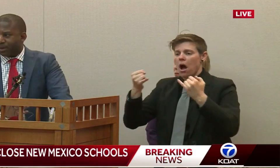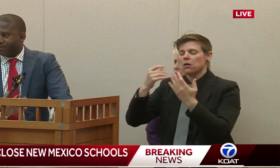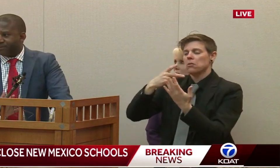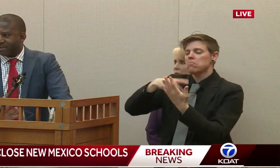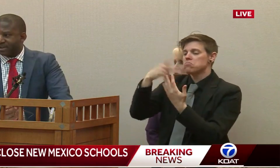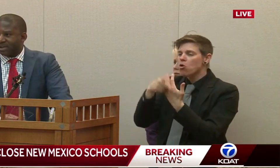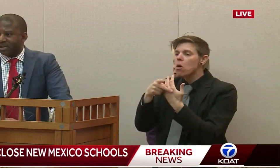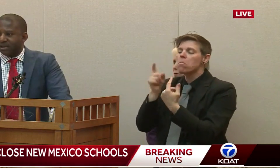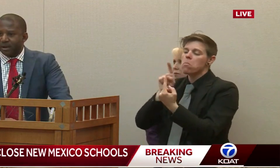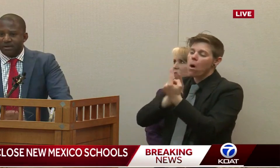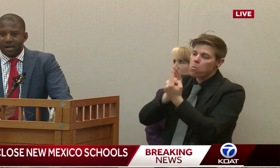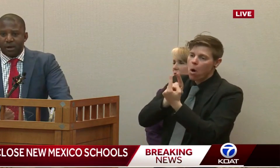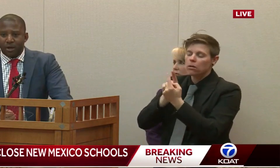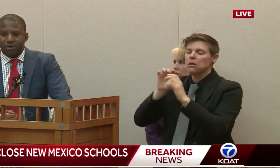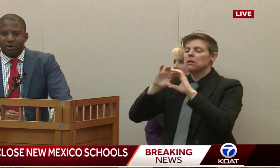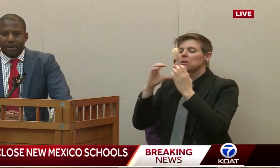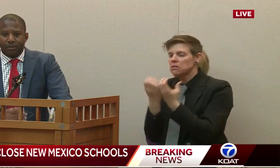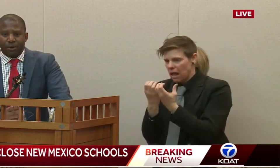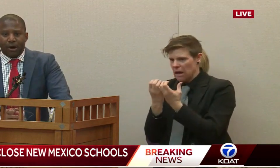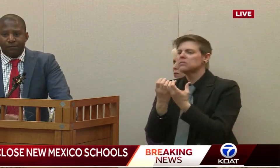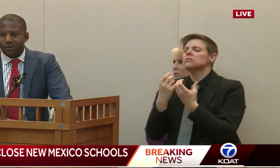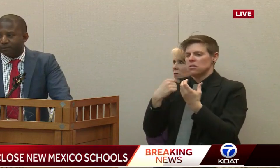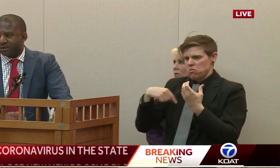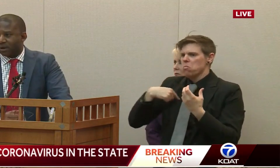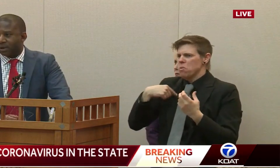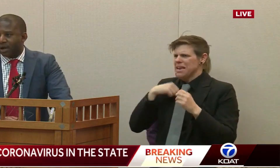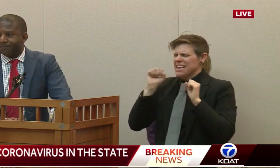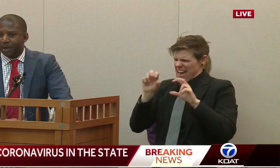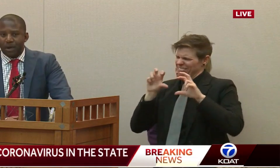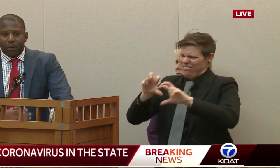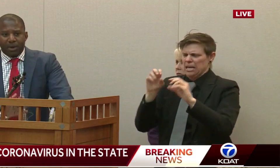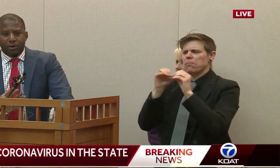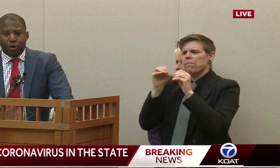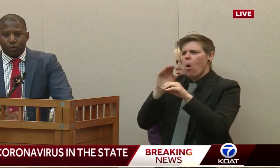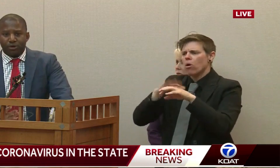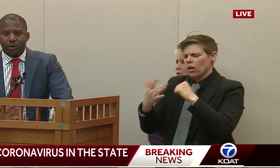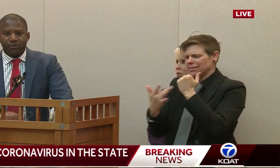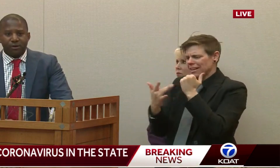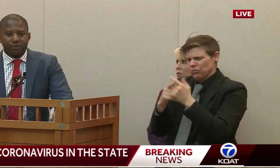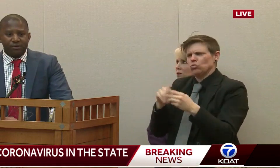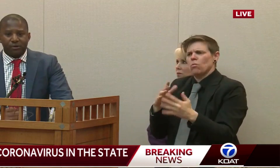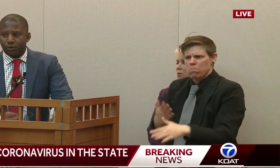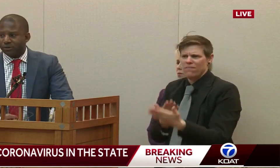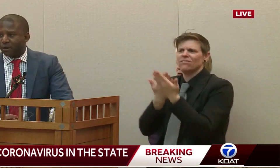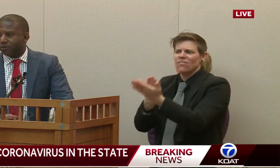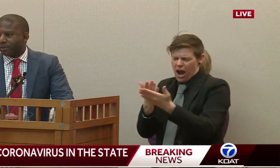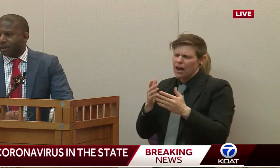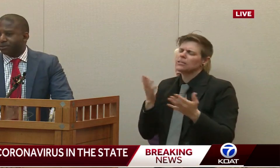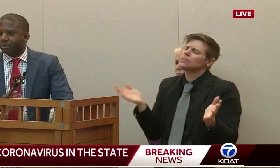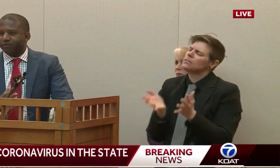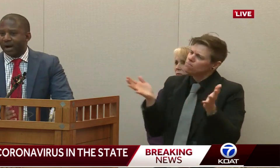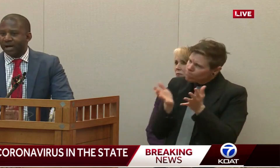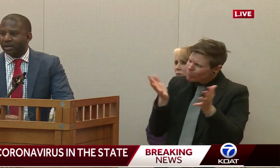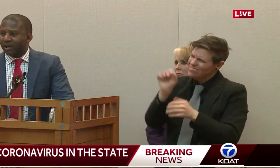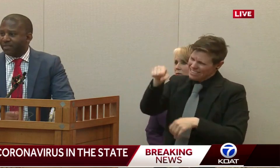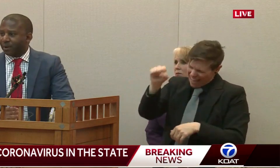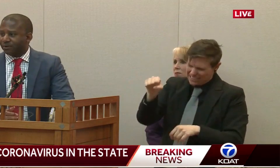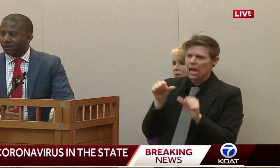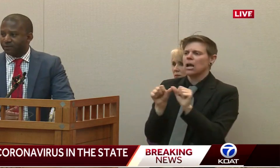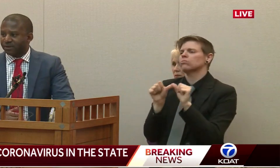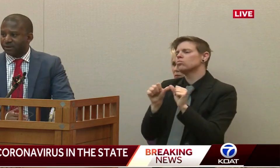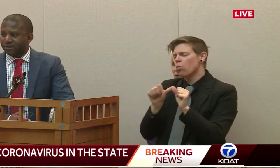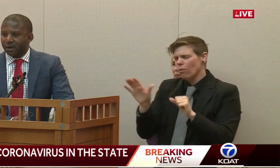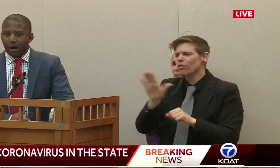where they've invested in technology to be able to offer services online. We encourage those districts to do so to be able to provide